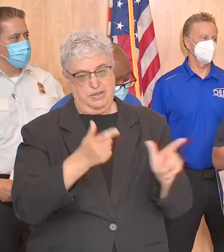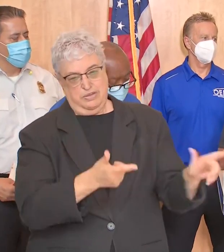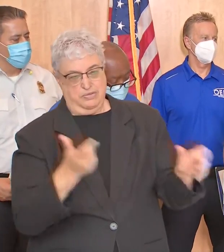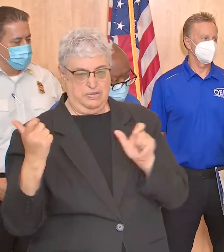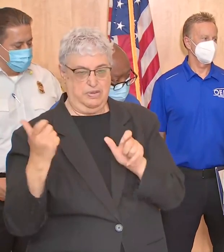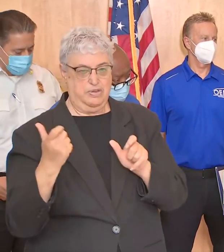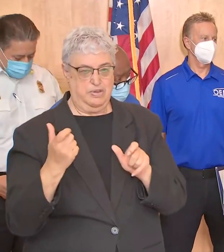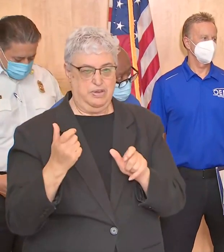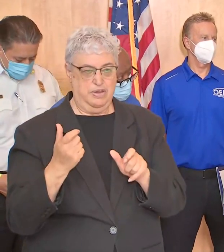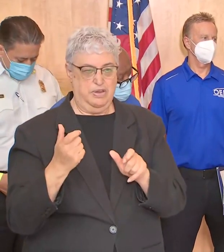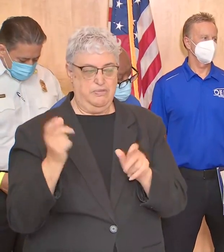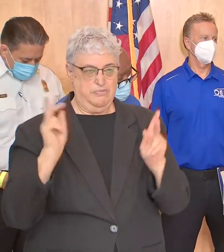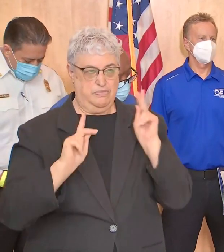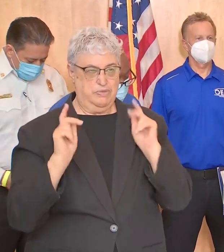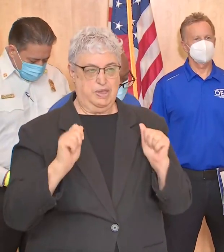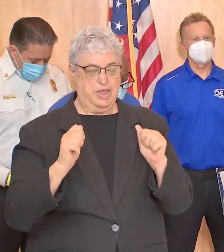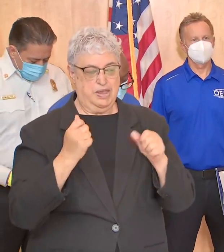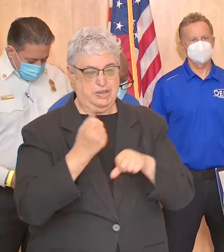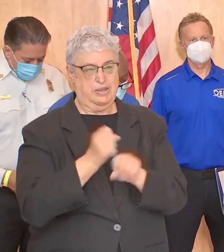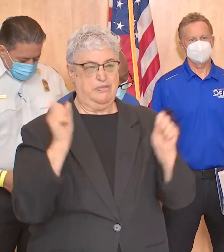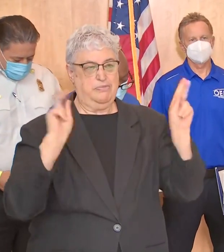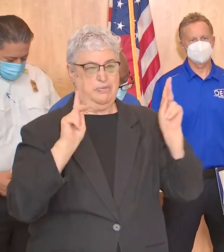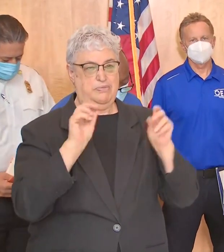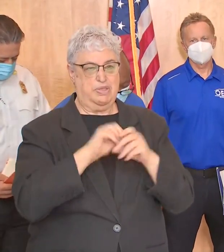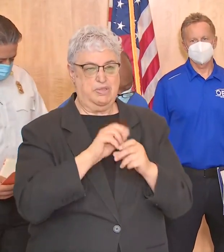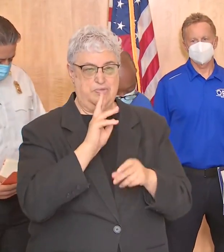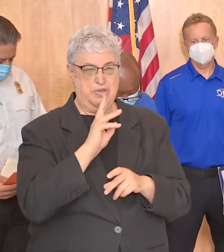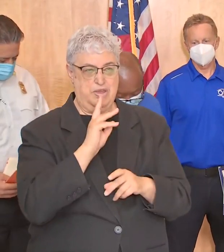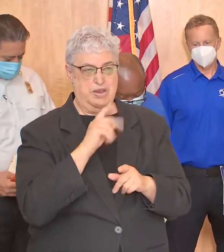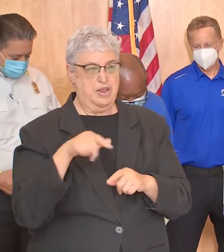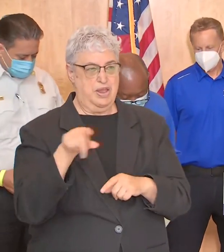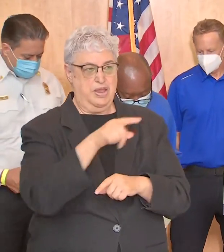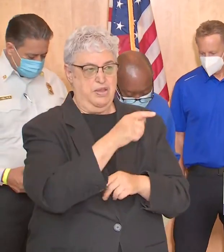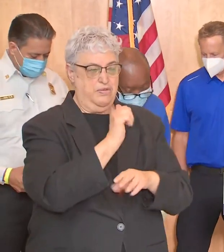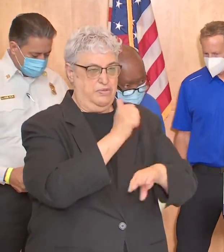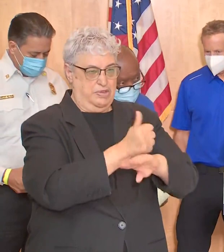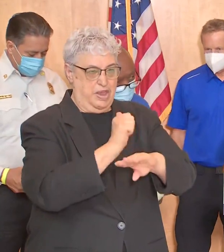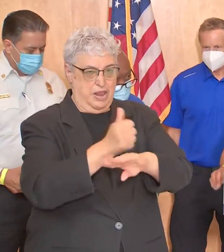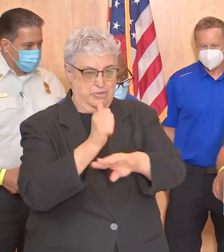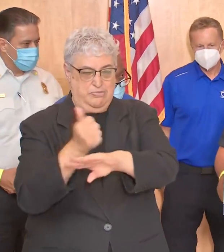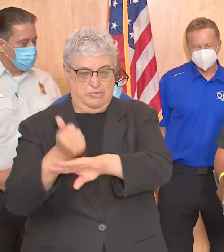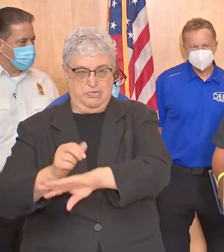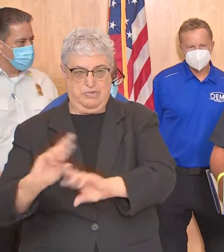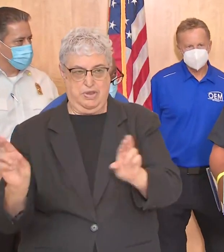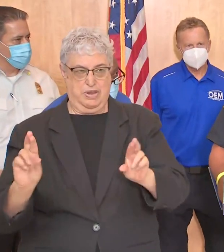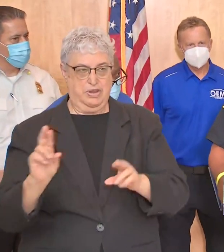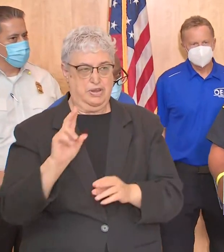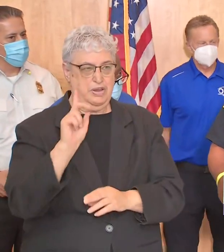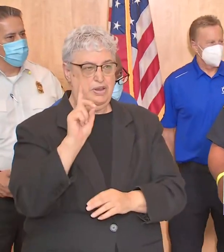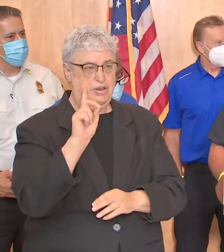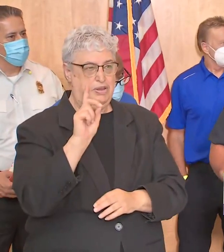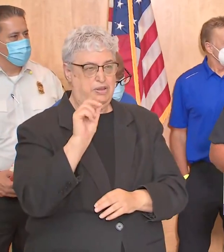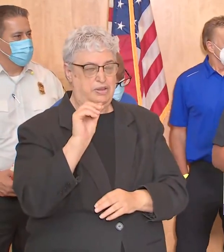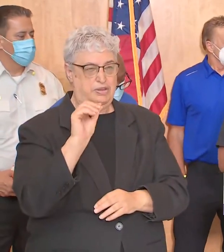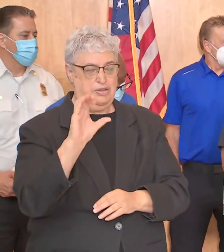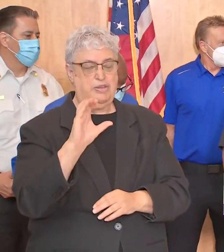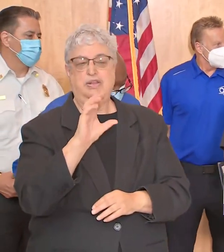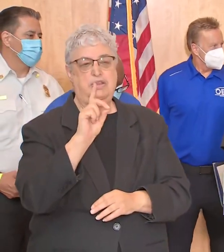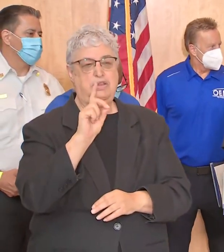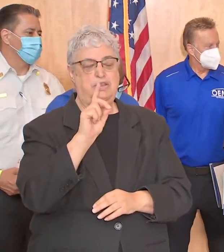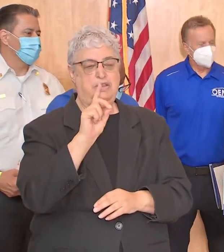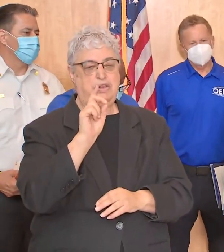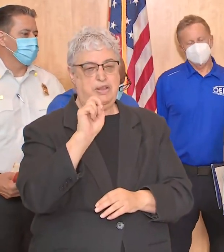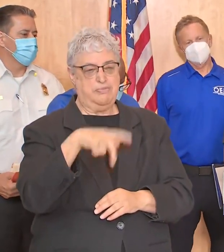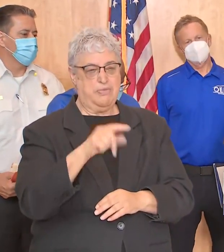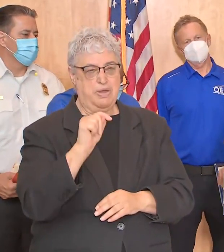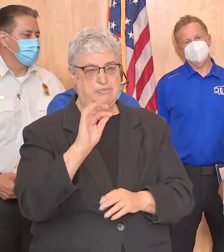trained personnel can respond to rescue operations that are out and deployed already mayor our DOC the department operations center has been active since 1